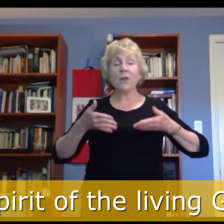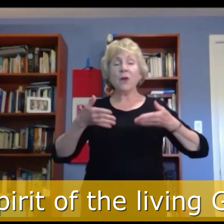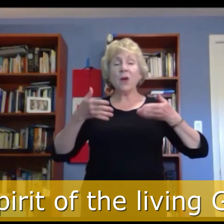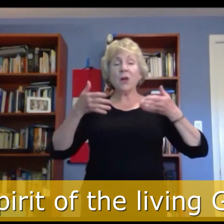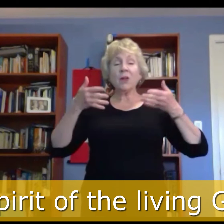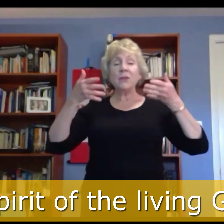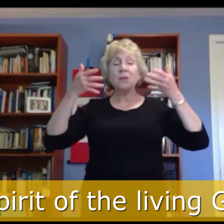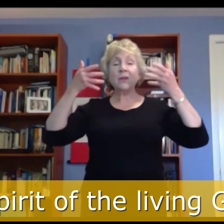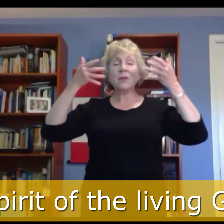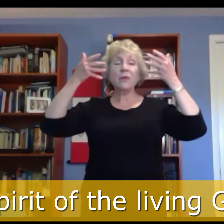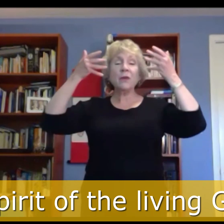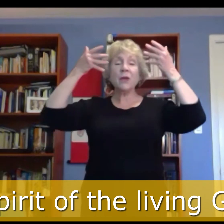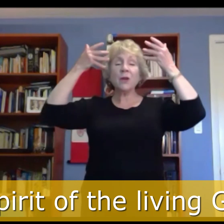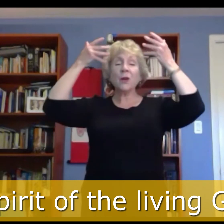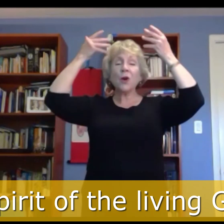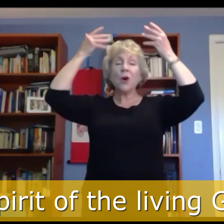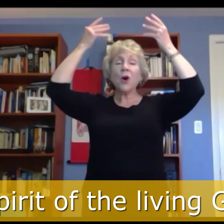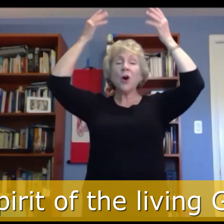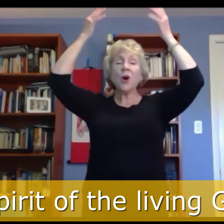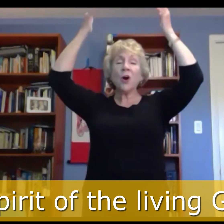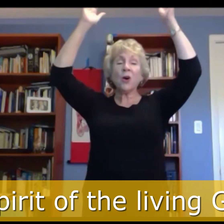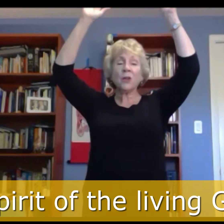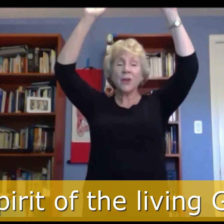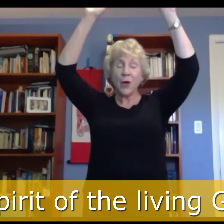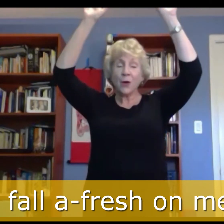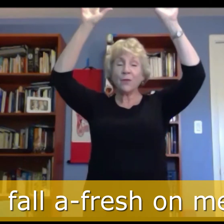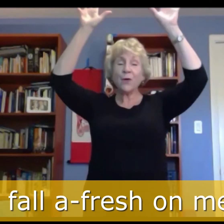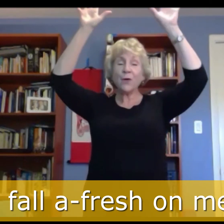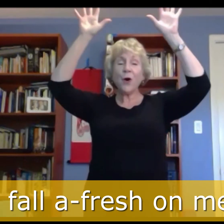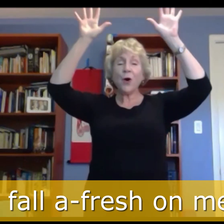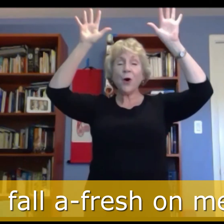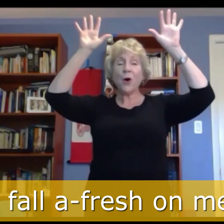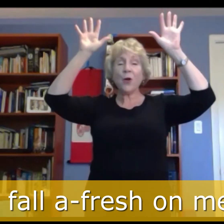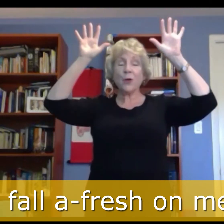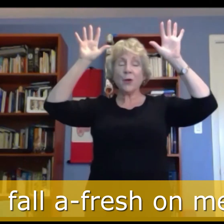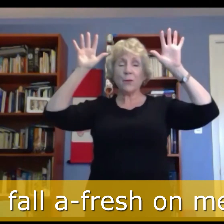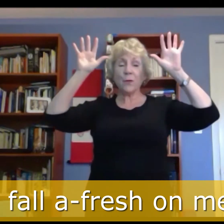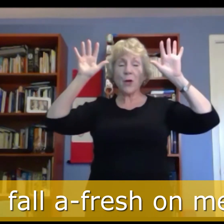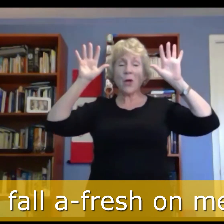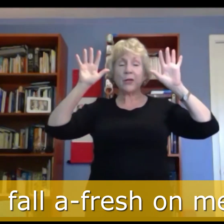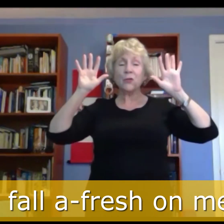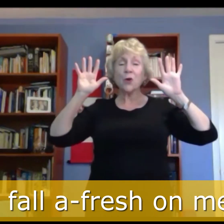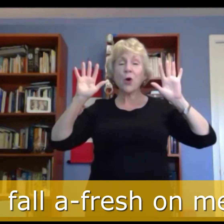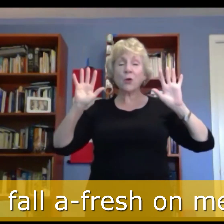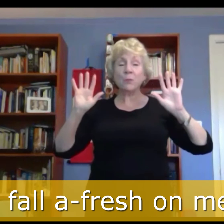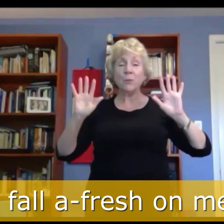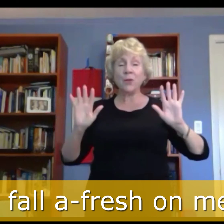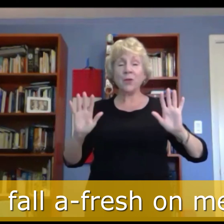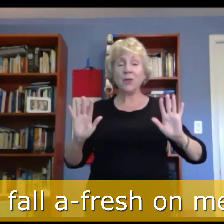forever, Lord God, fall afresh on me,